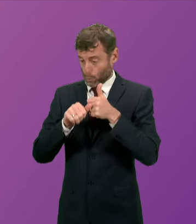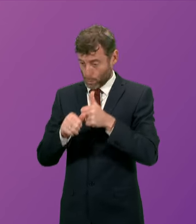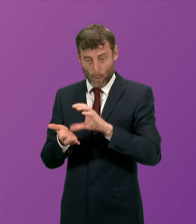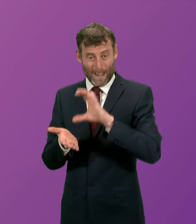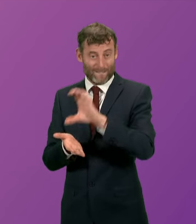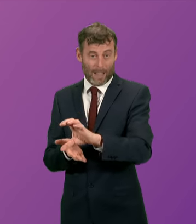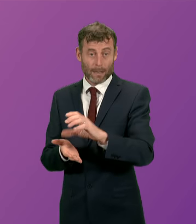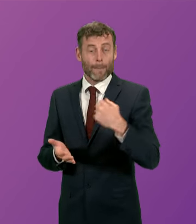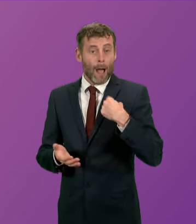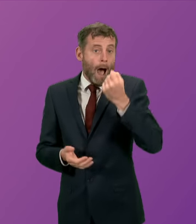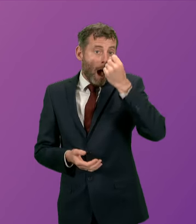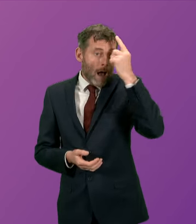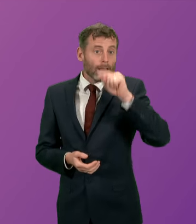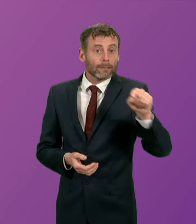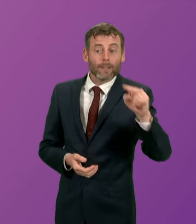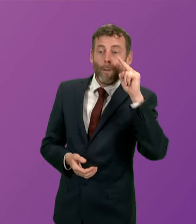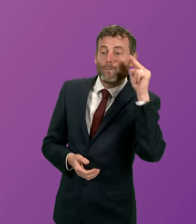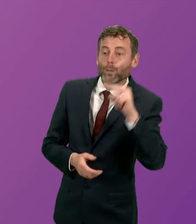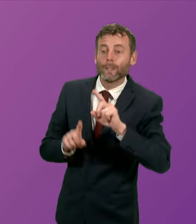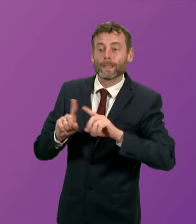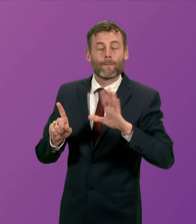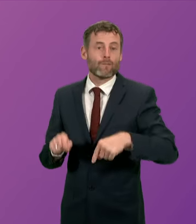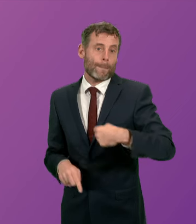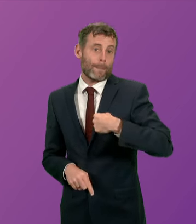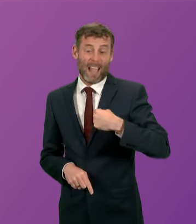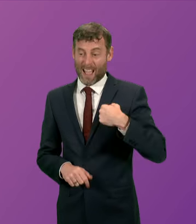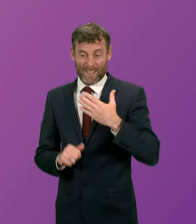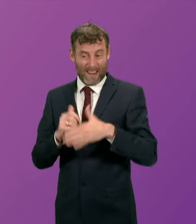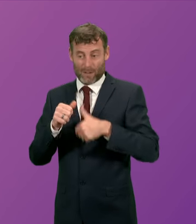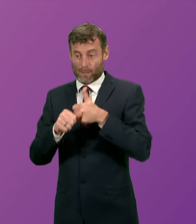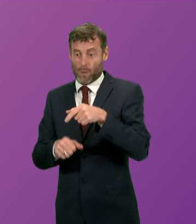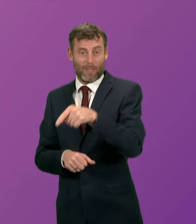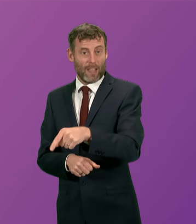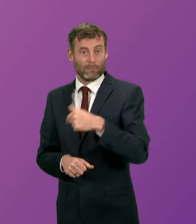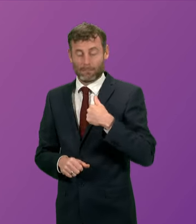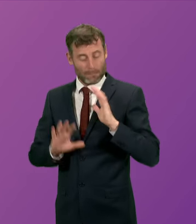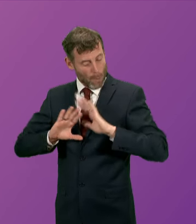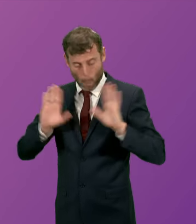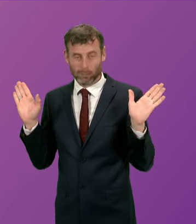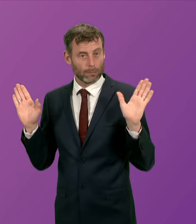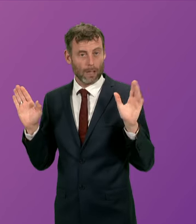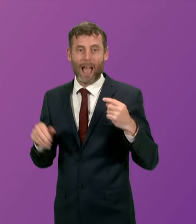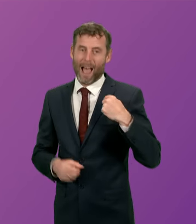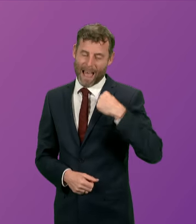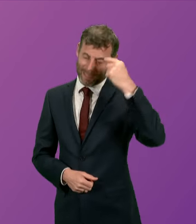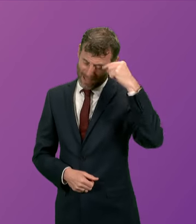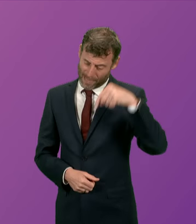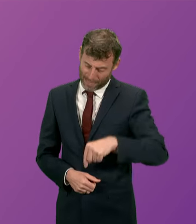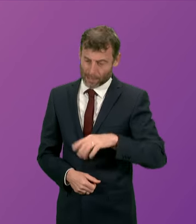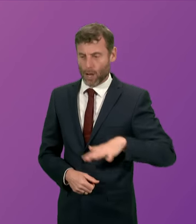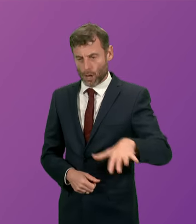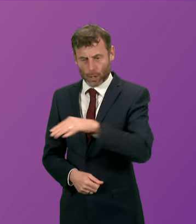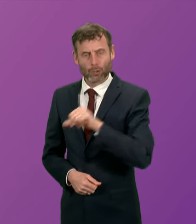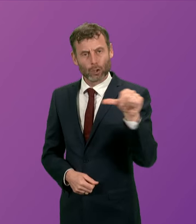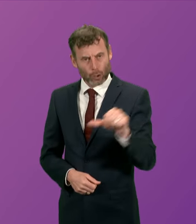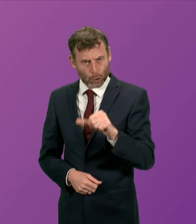I never have I never will I think the country should focus on creating clean, green